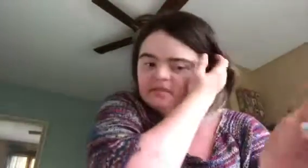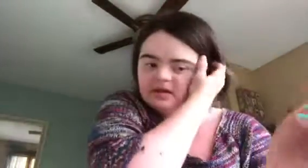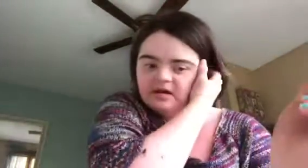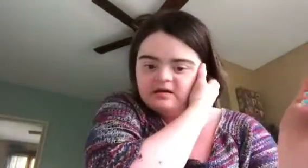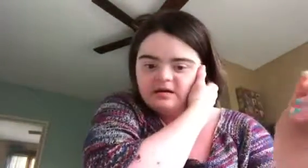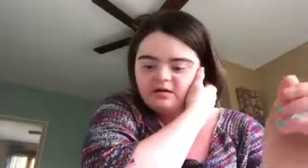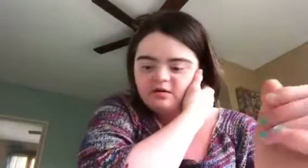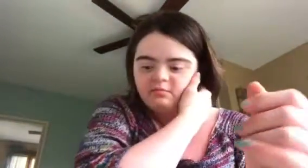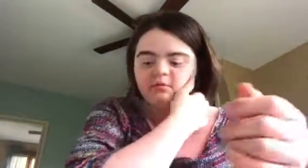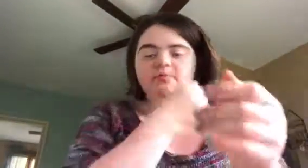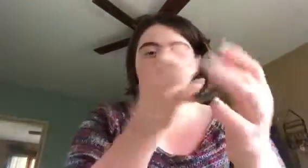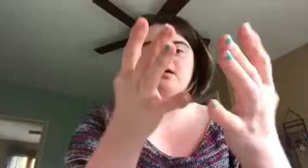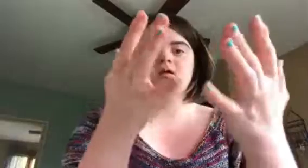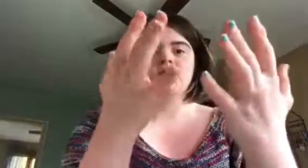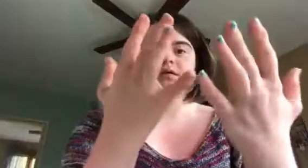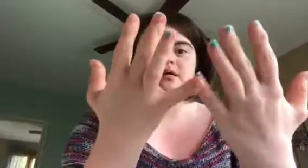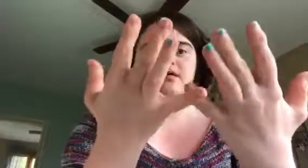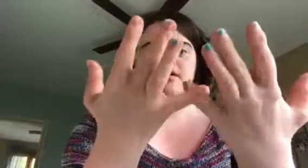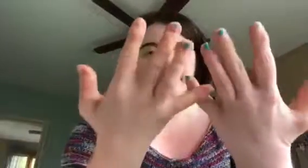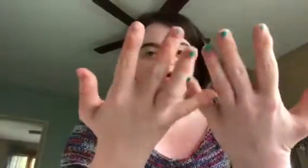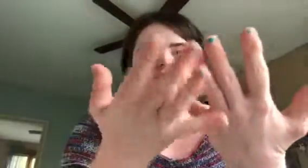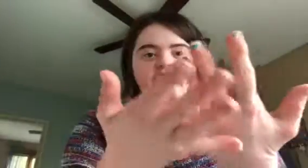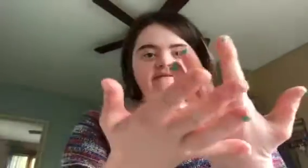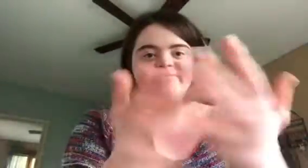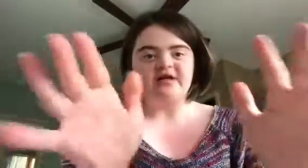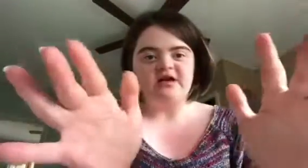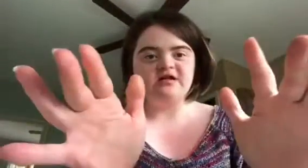eating will be finished.